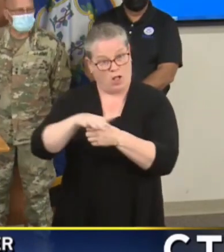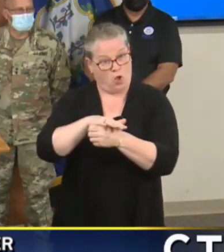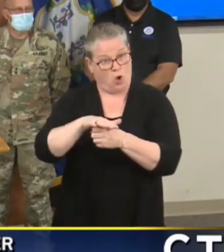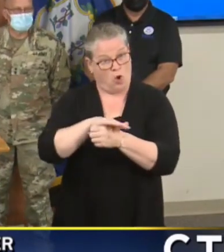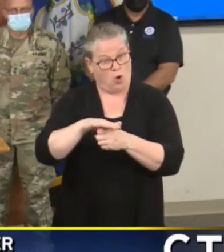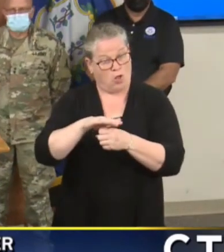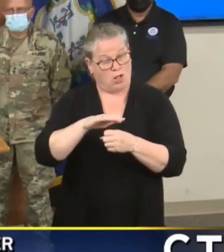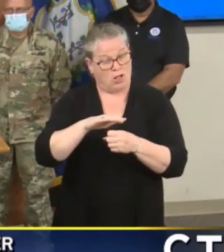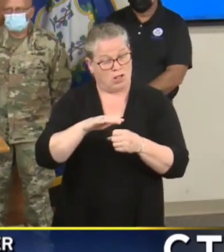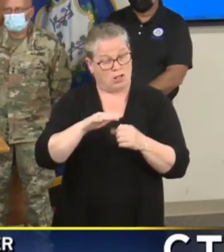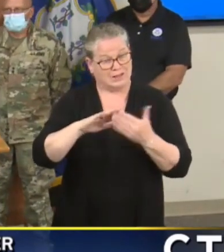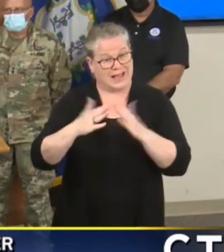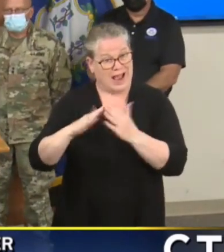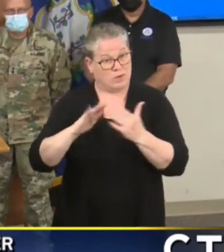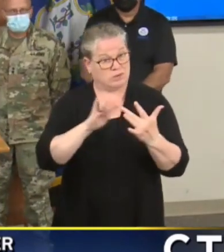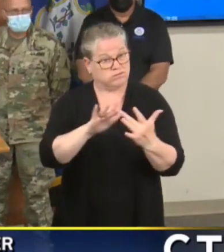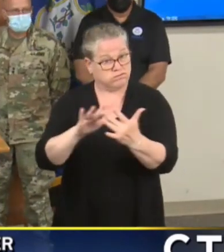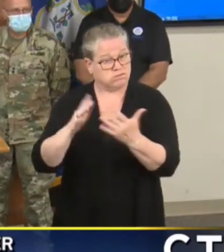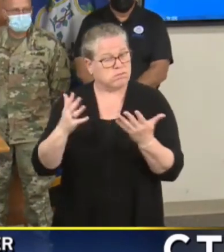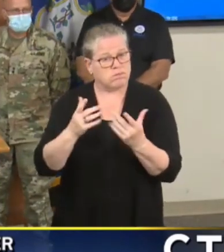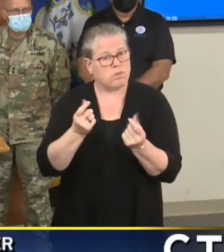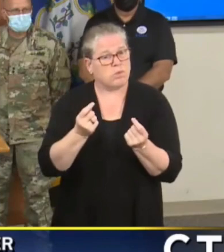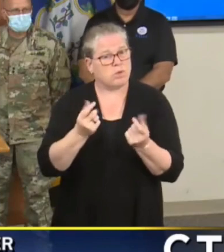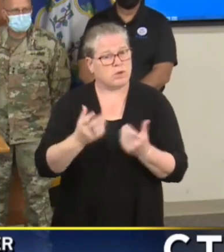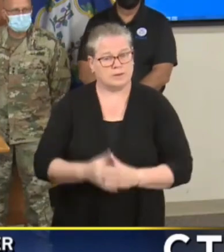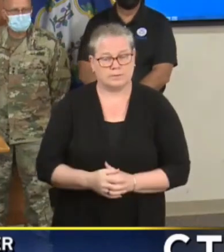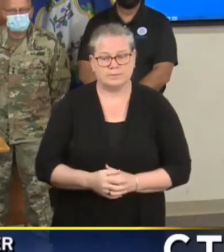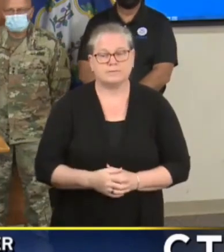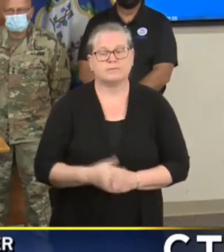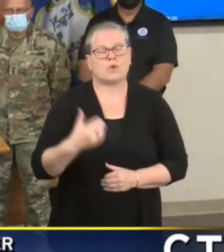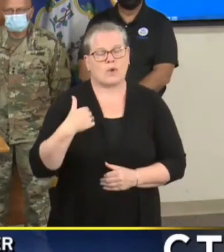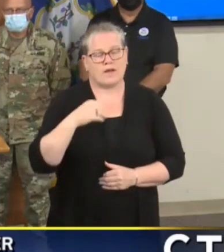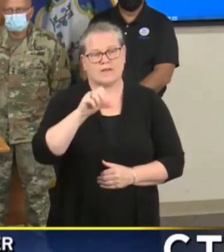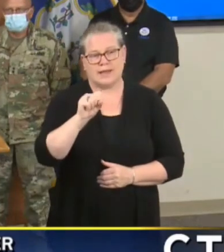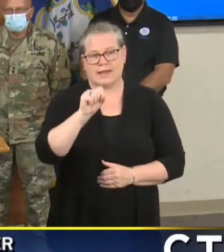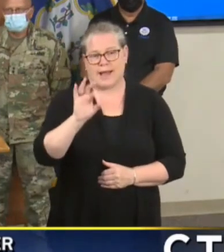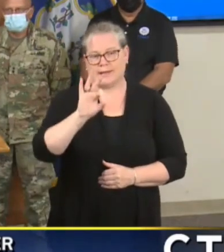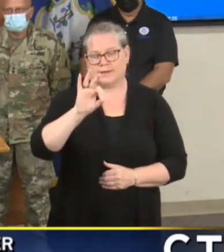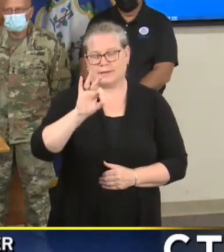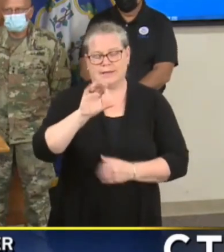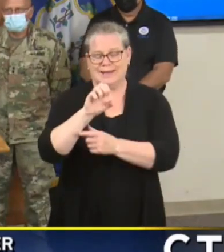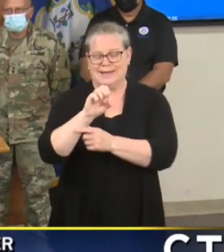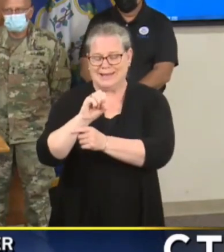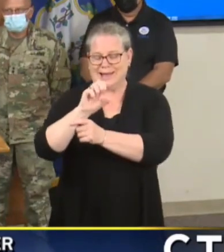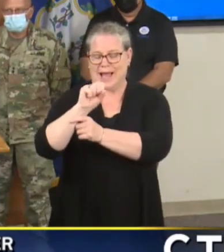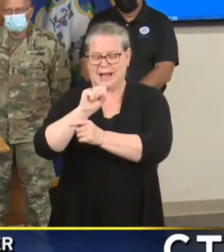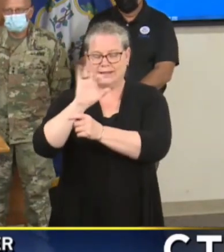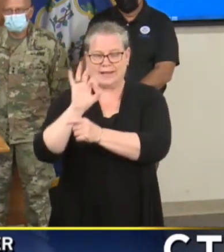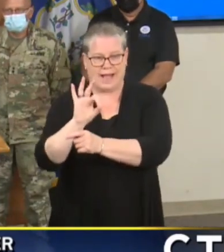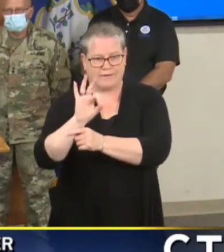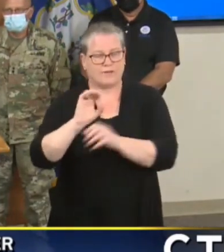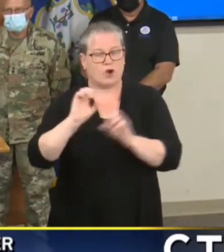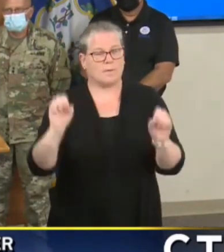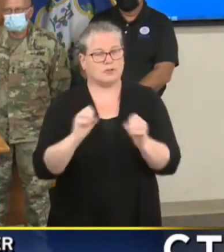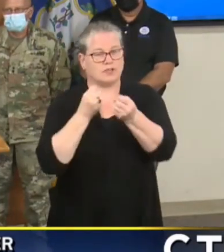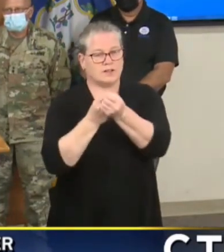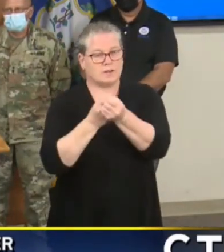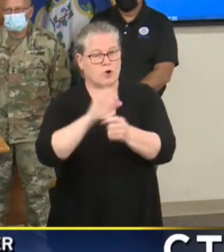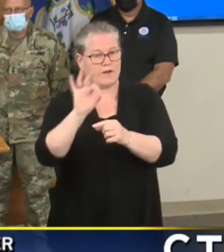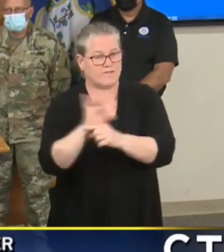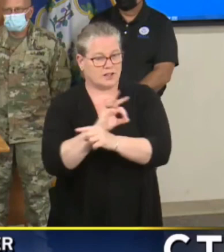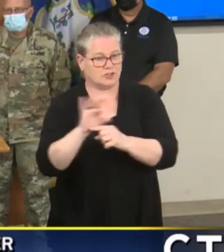So we have a couple of different mechanisms. We actually have ESF 15. Remember I was talking about emergency support functions? We have an